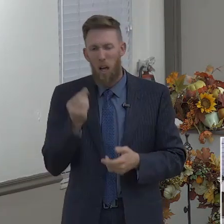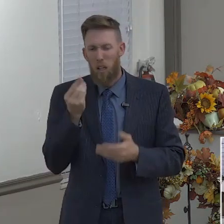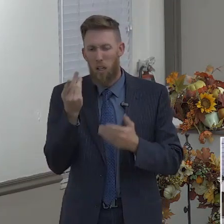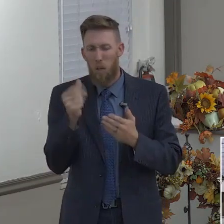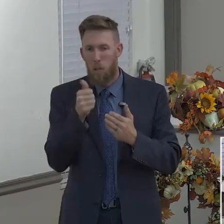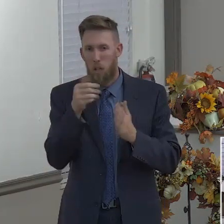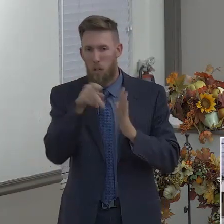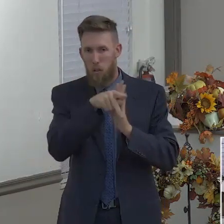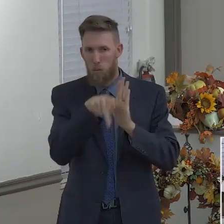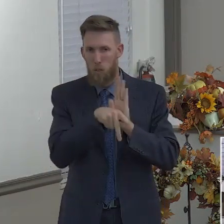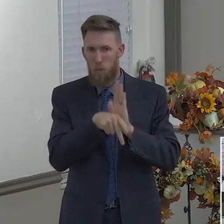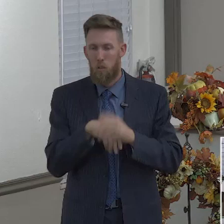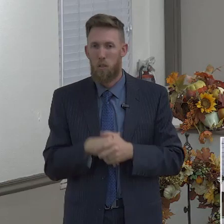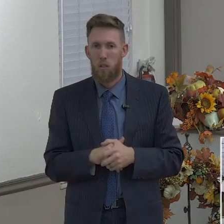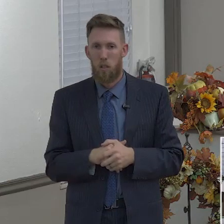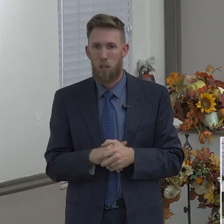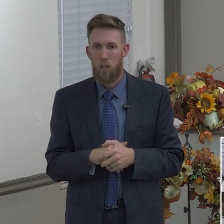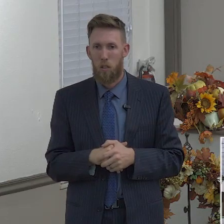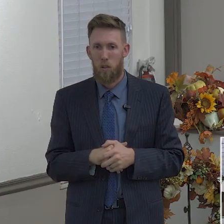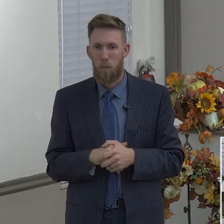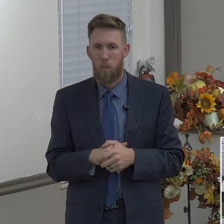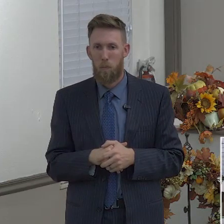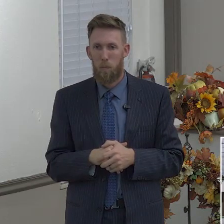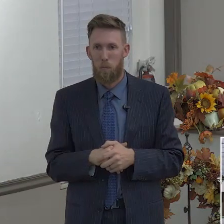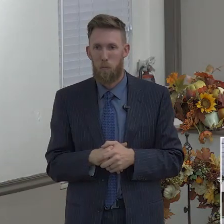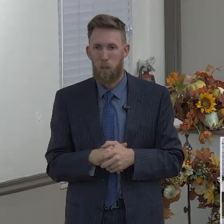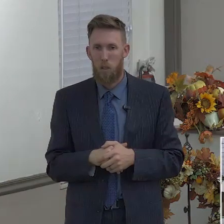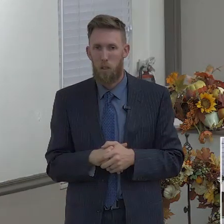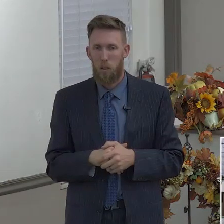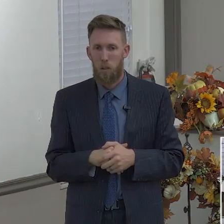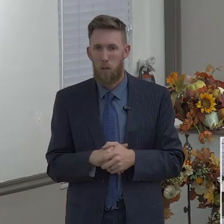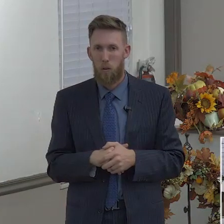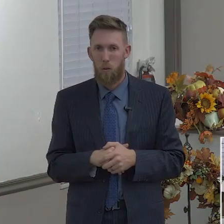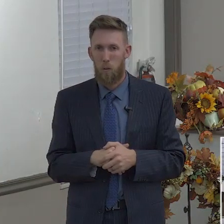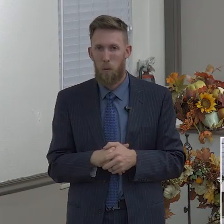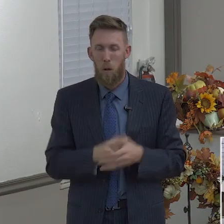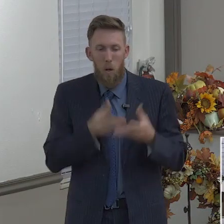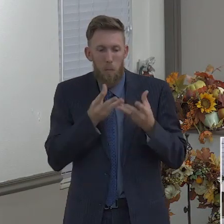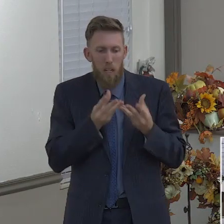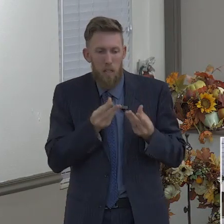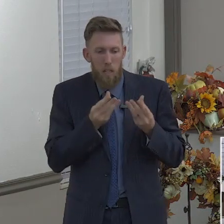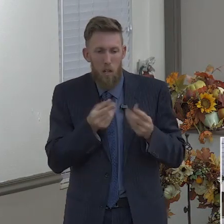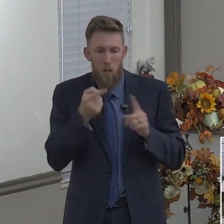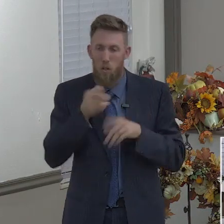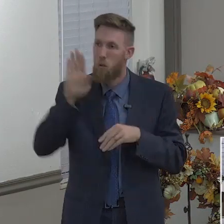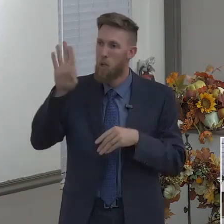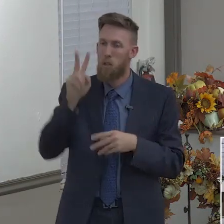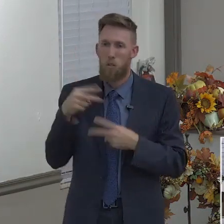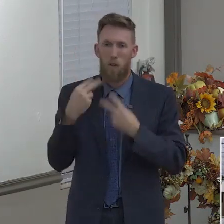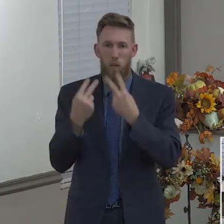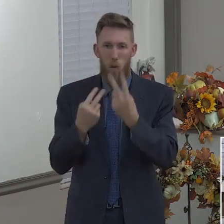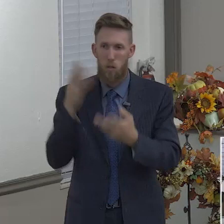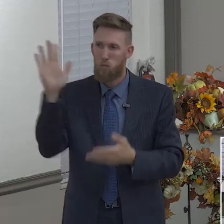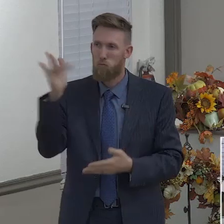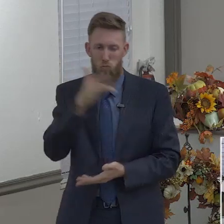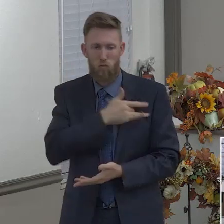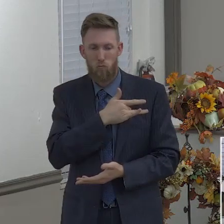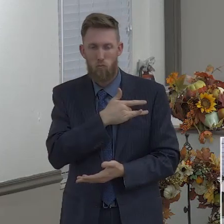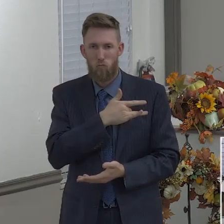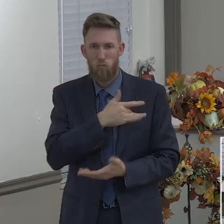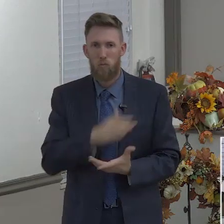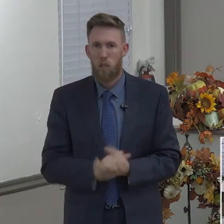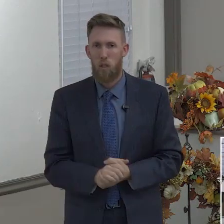Number one, stay sensitive to the voice of God. Stay sensitive to the voice of God. In 1 Samuel 28.15, the story of Samuel,